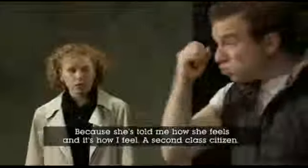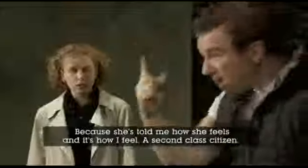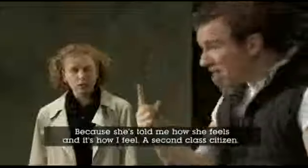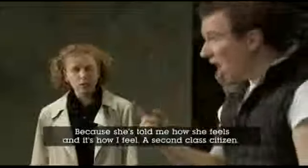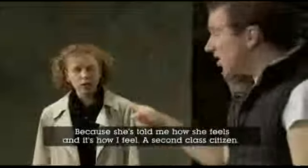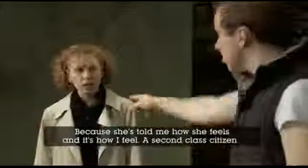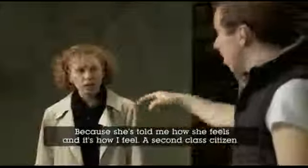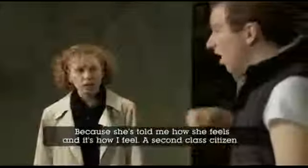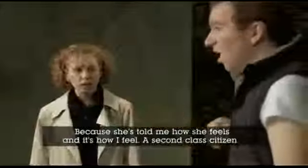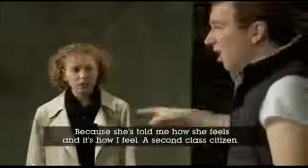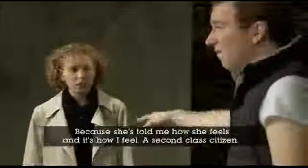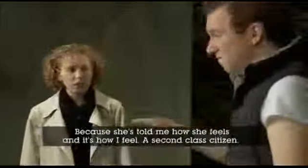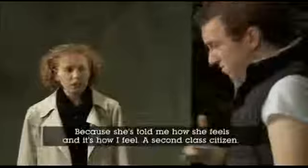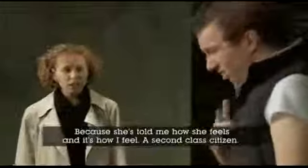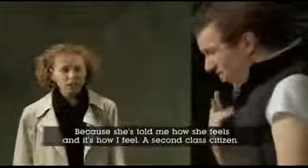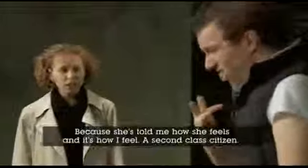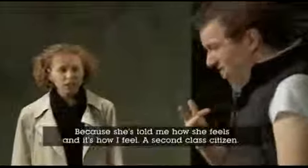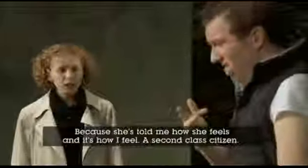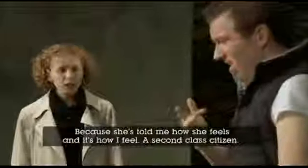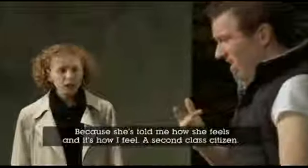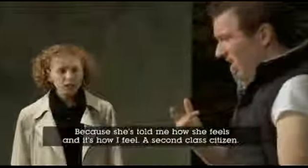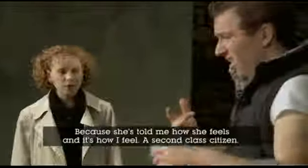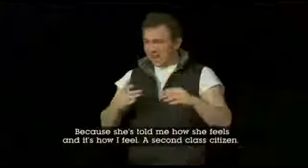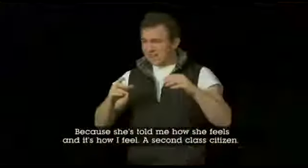she's told me how she feels and it's how I feel.